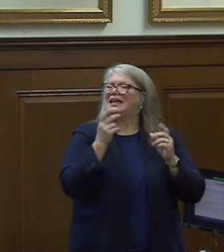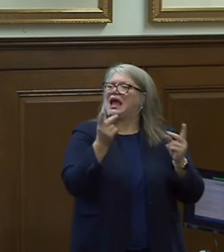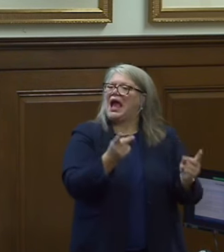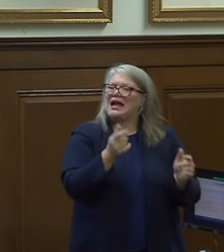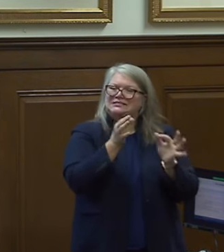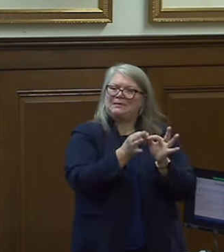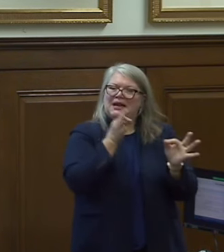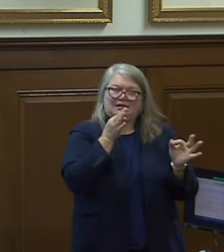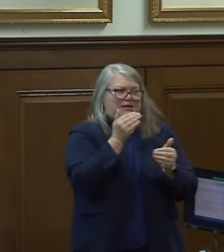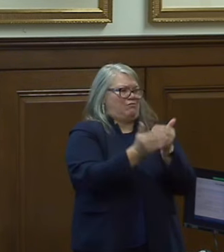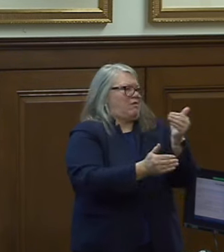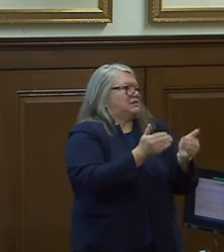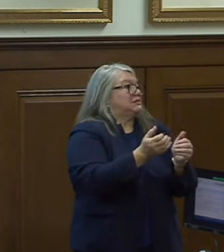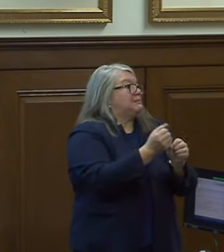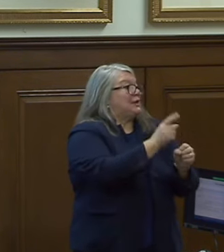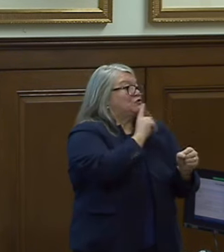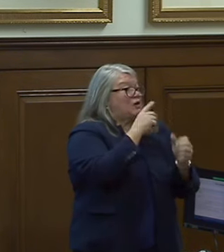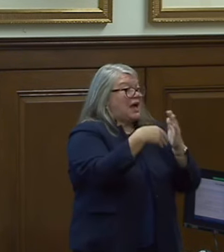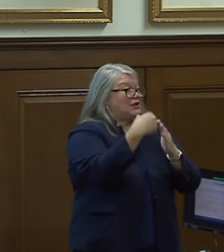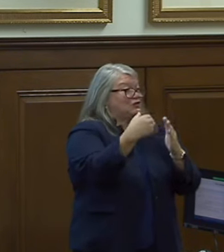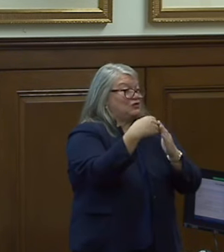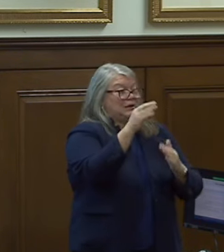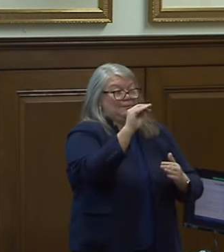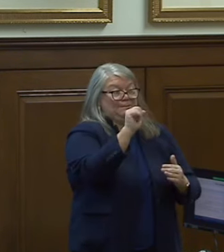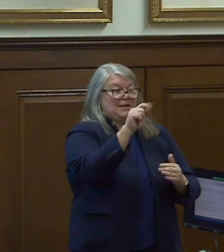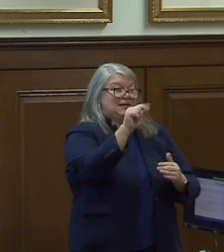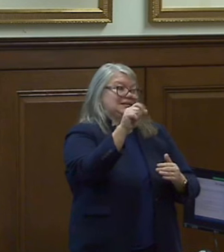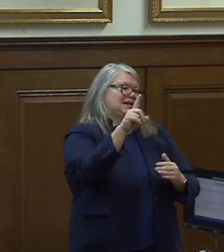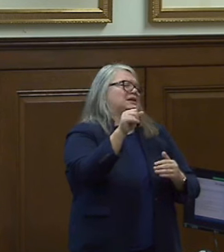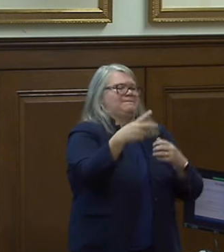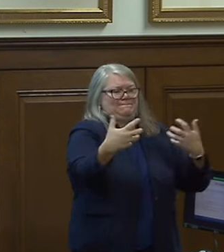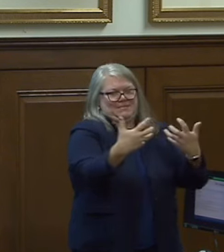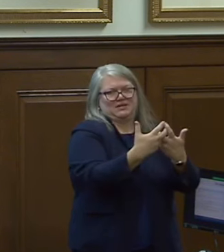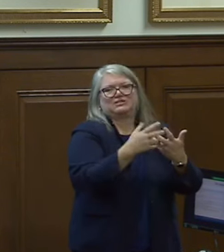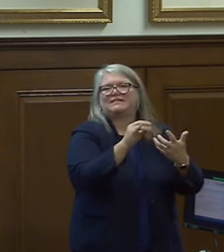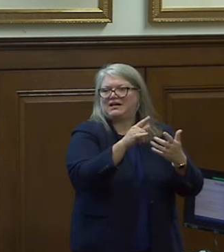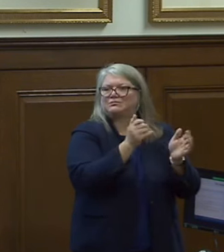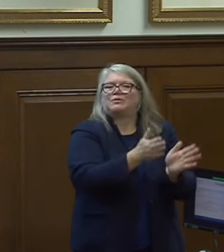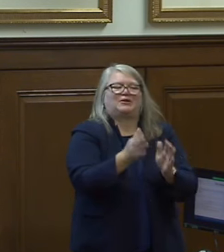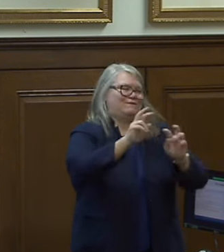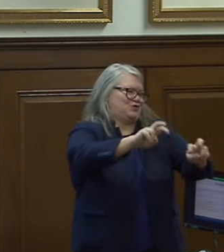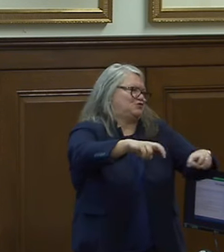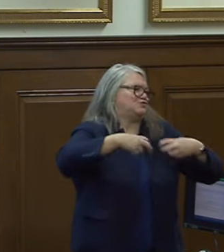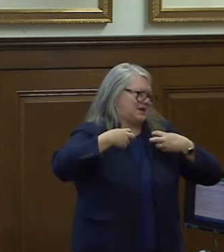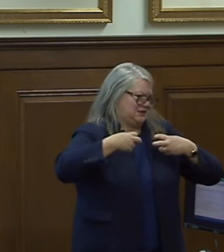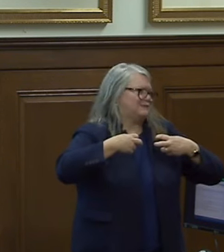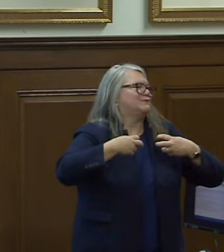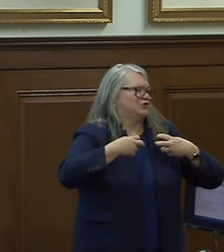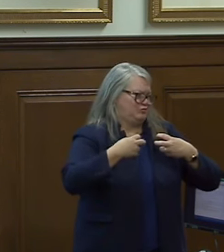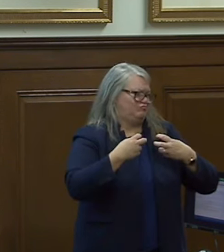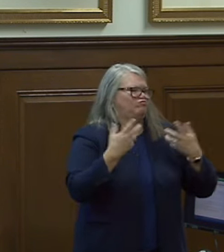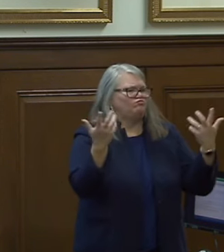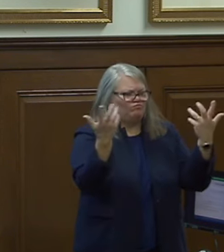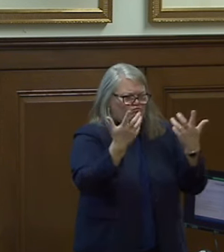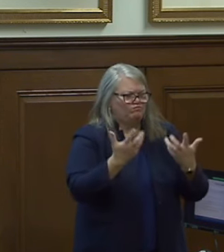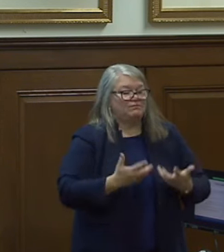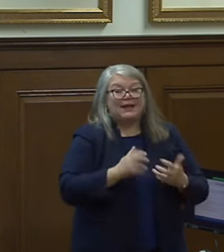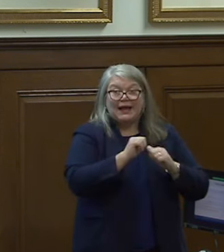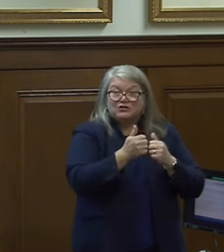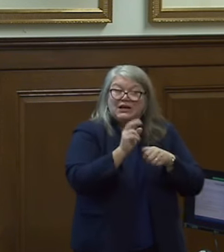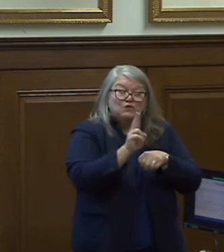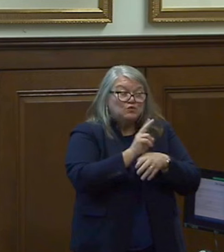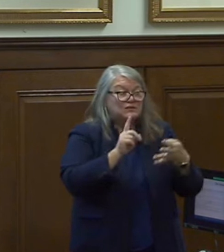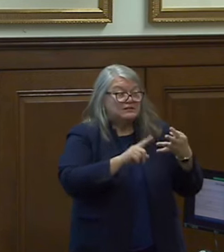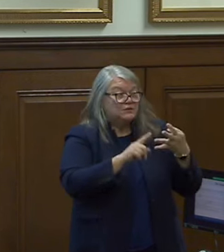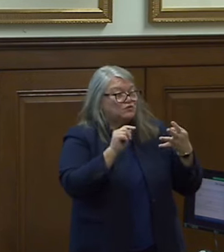process of ensuring that external metadata matches the files being prepared for transfer agencies could use this